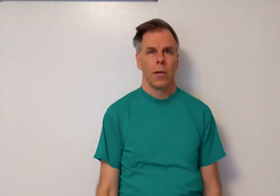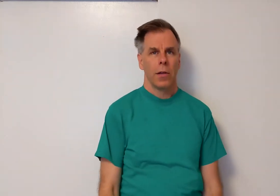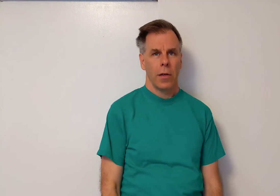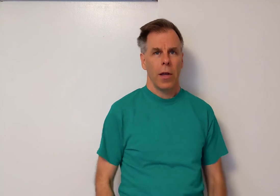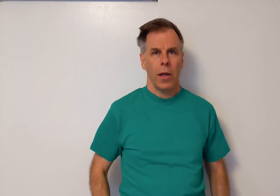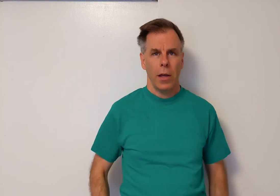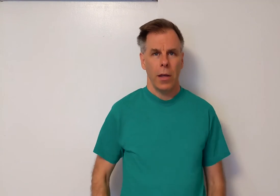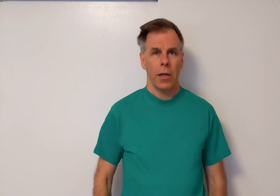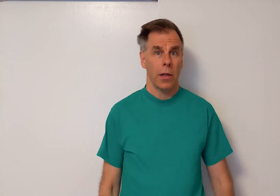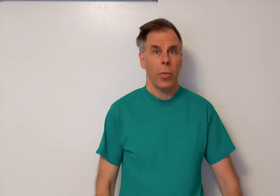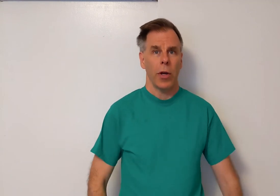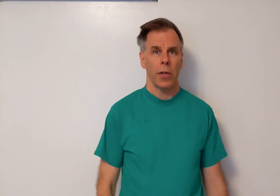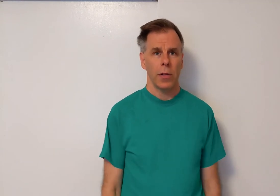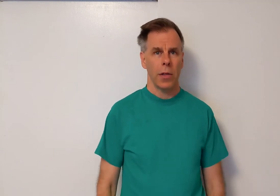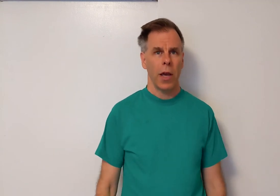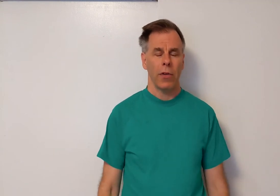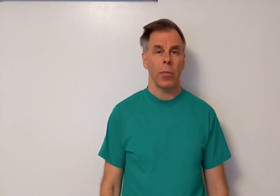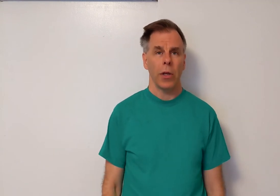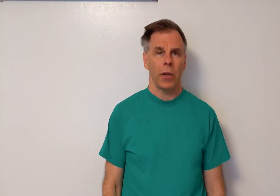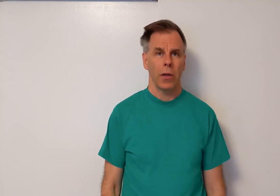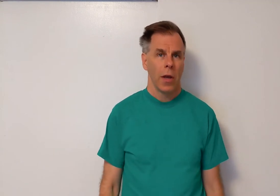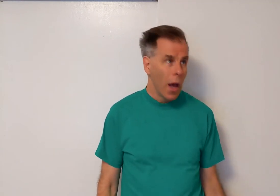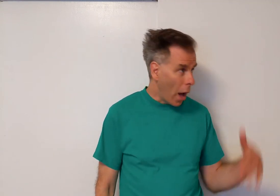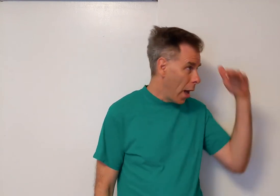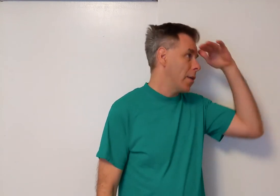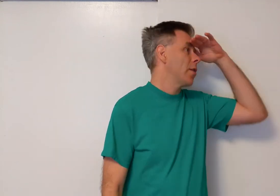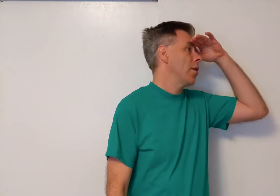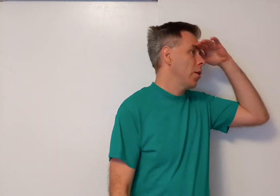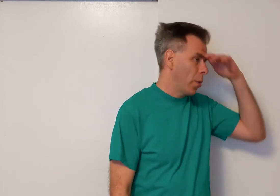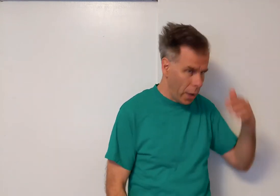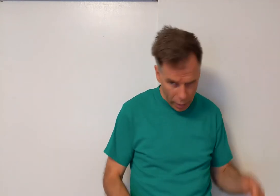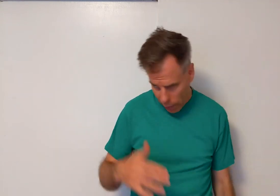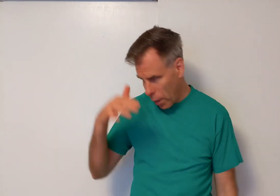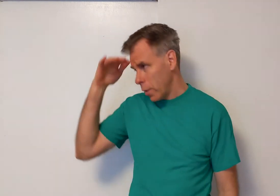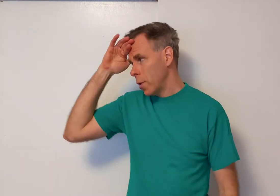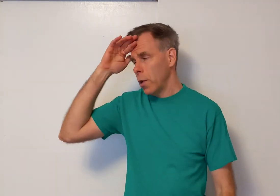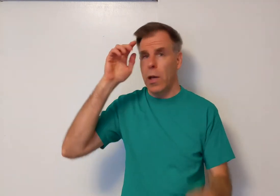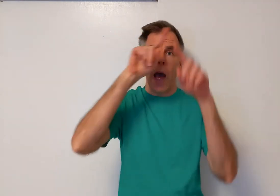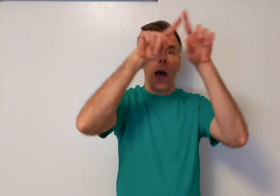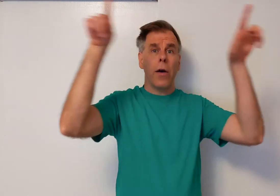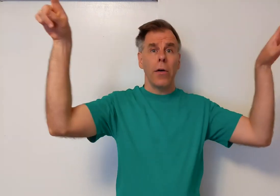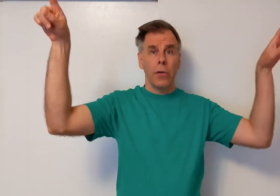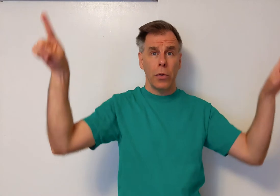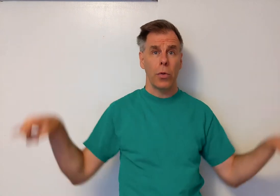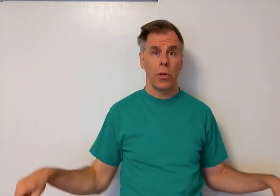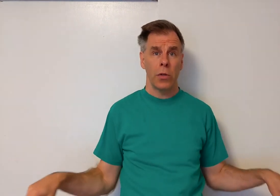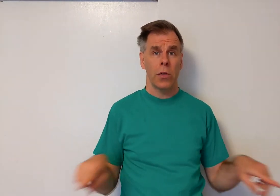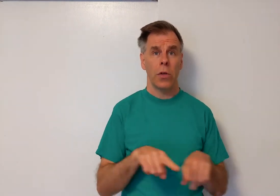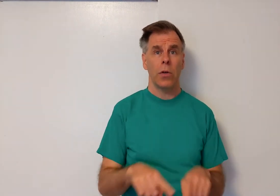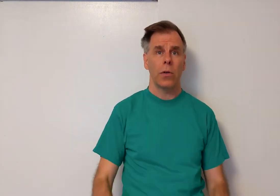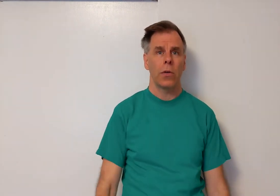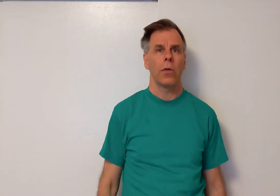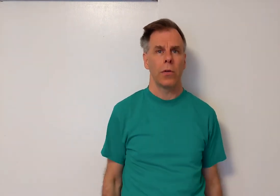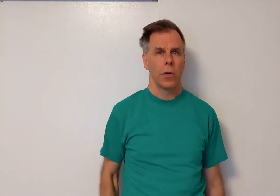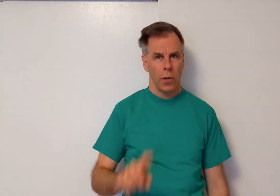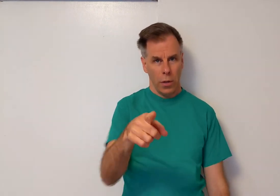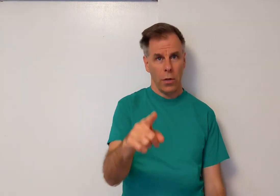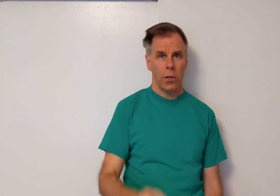And next part, sing after me. I see what I see out the window. Your